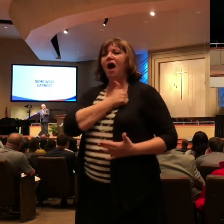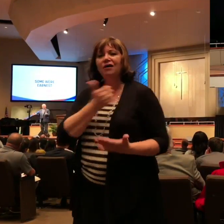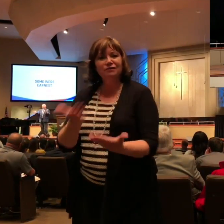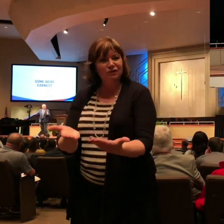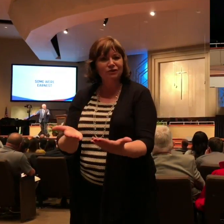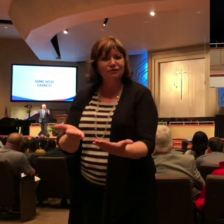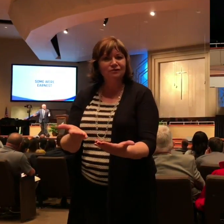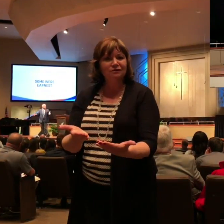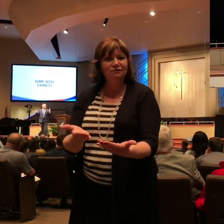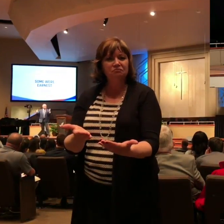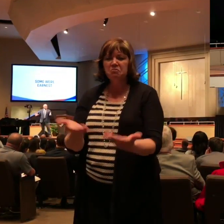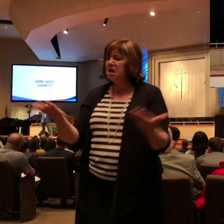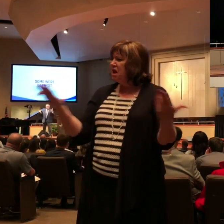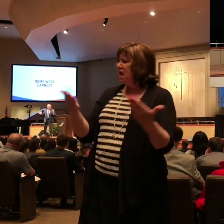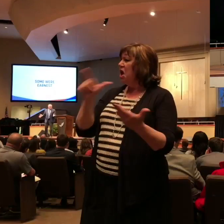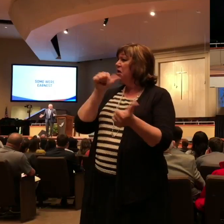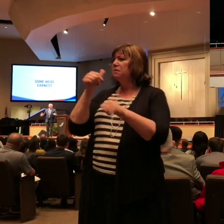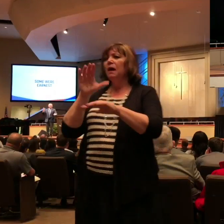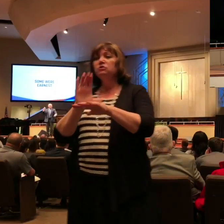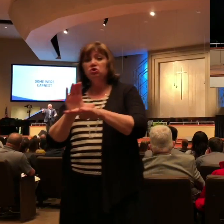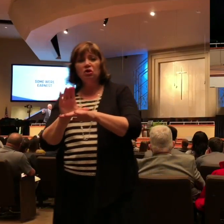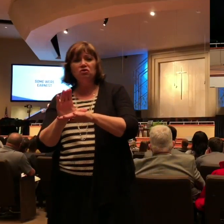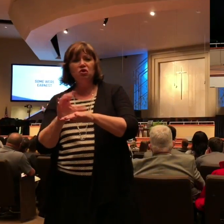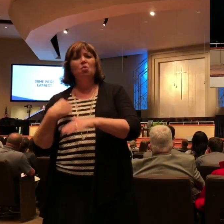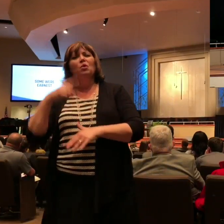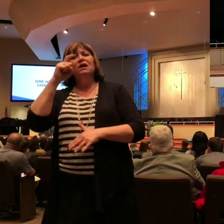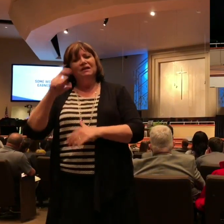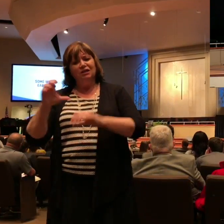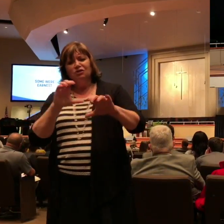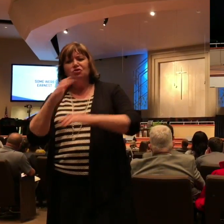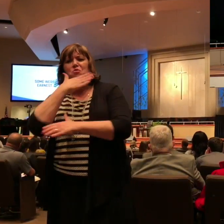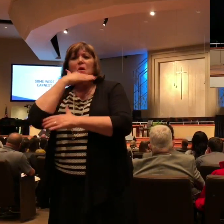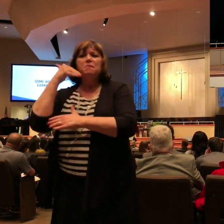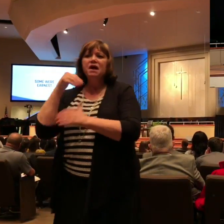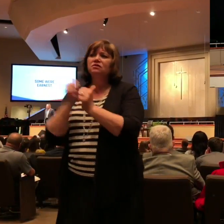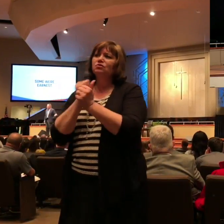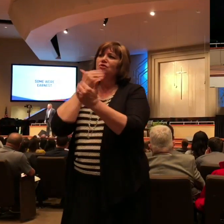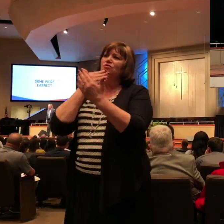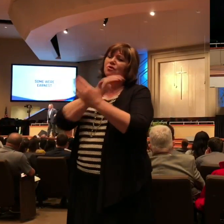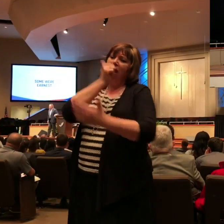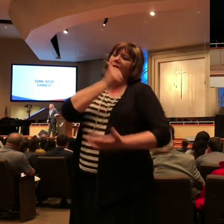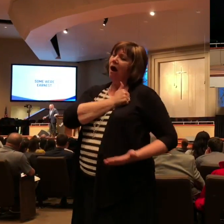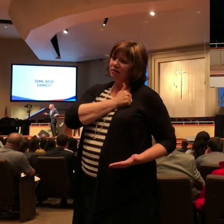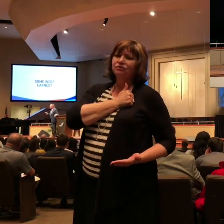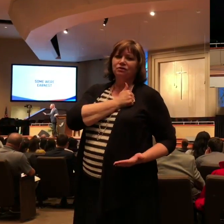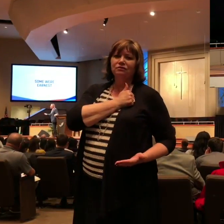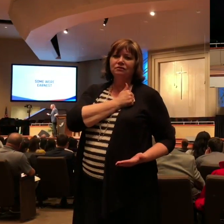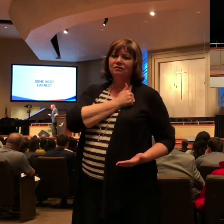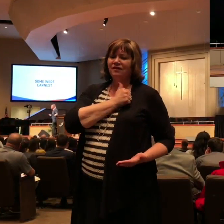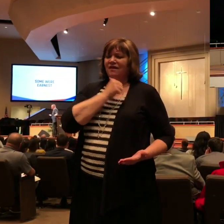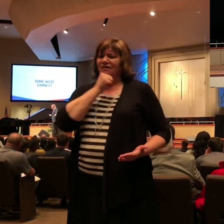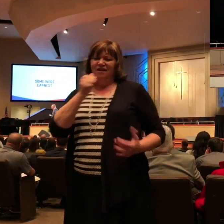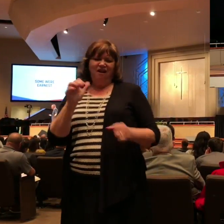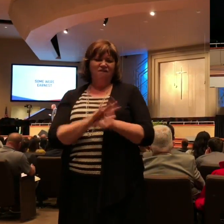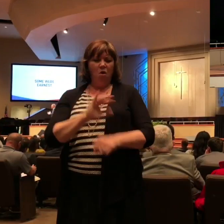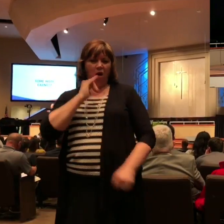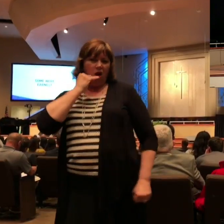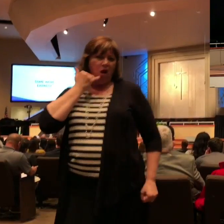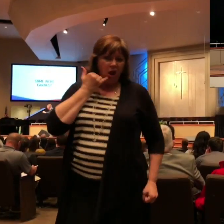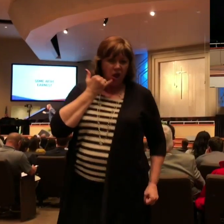And may Lancaster Baptist Church be made up of people doing their job with a good spirit. Not a spirit of envy, not